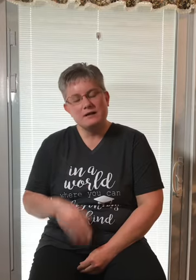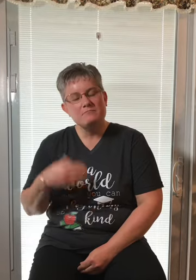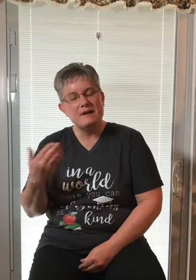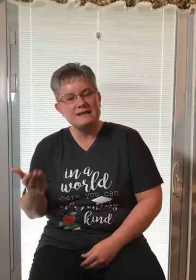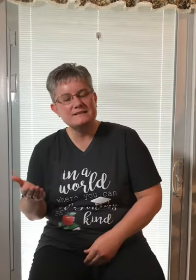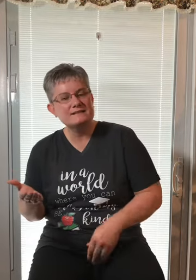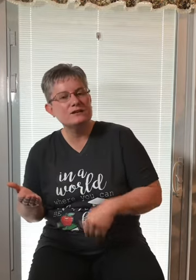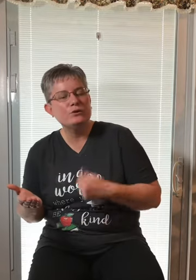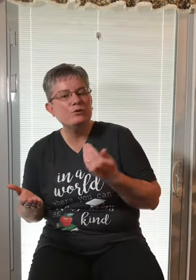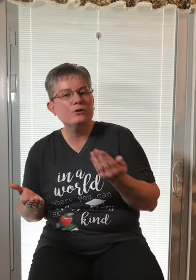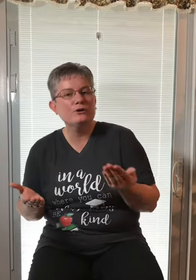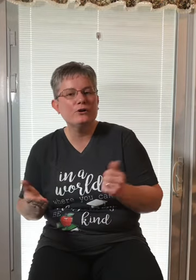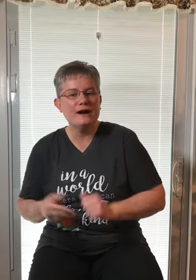Must or crush?